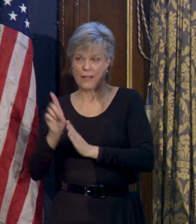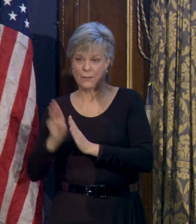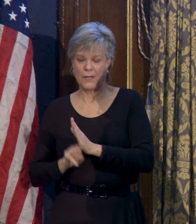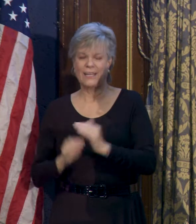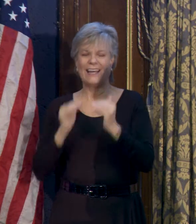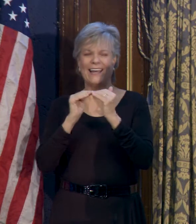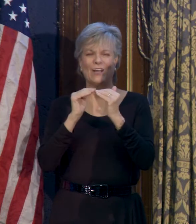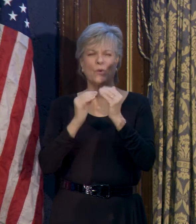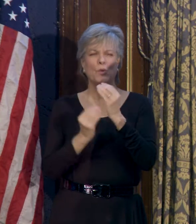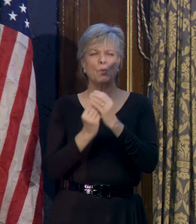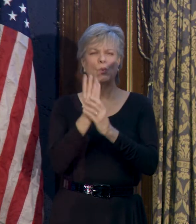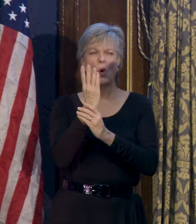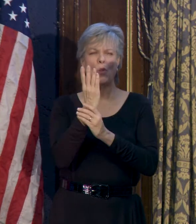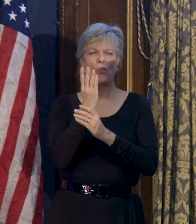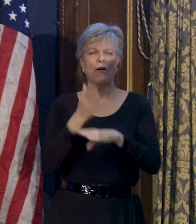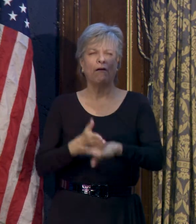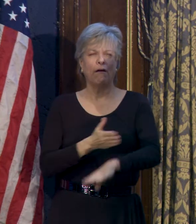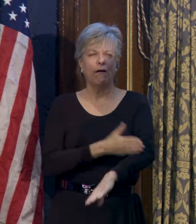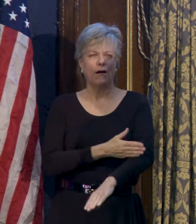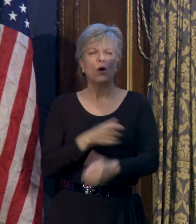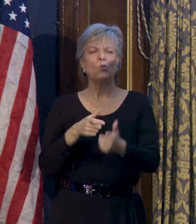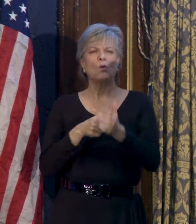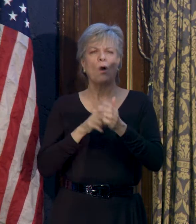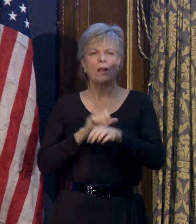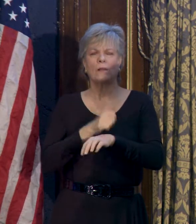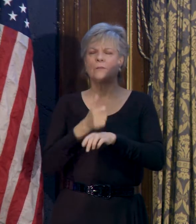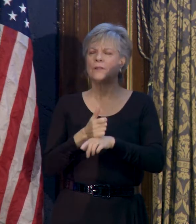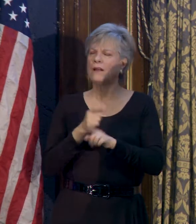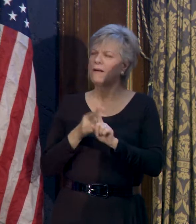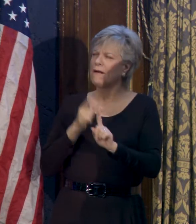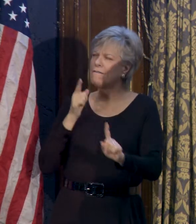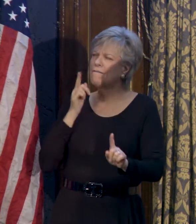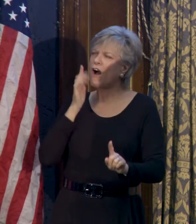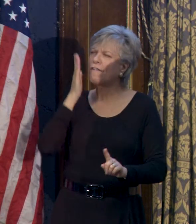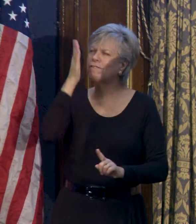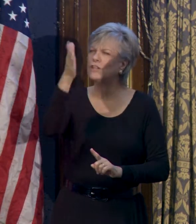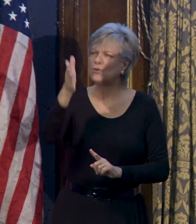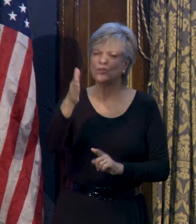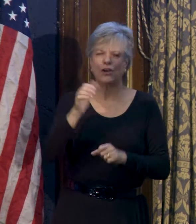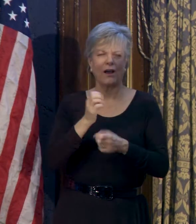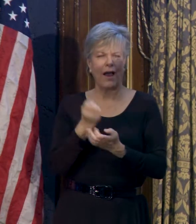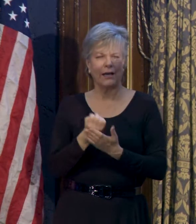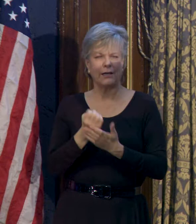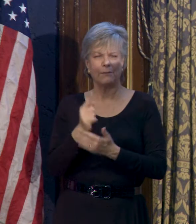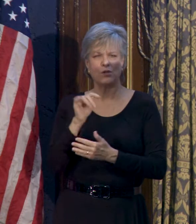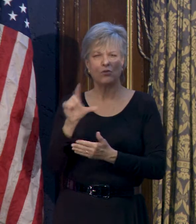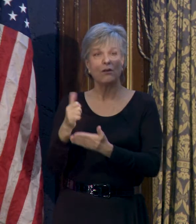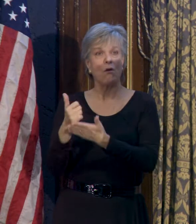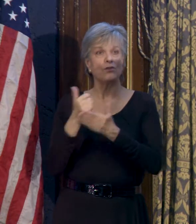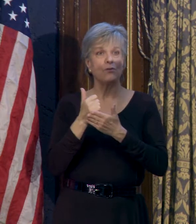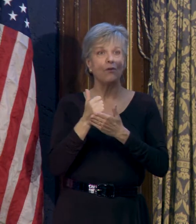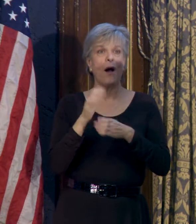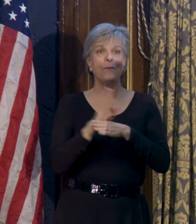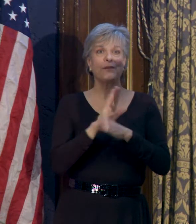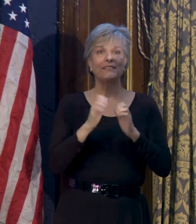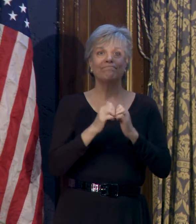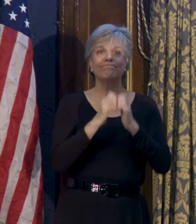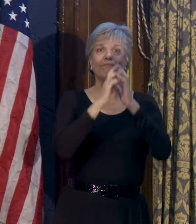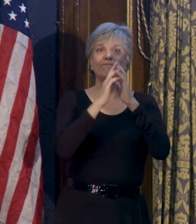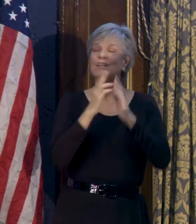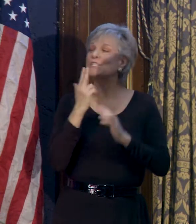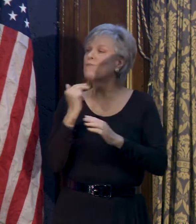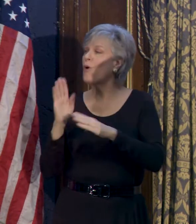growth requires the implementation of far-reaching economic development tools to assist entrepreneurs and small businesses,